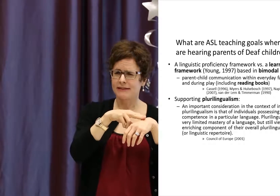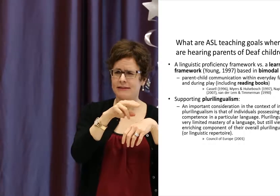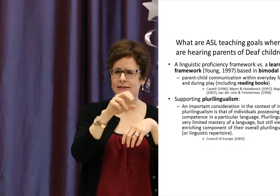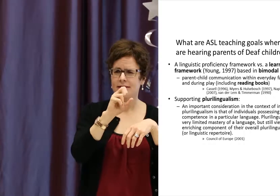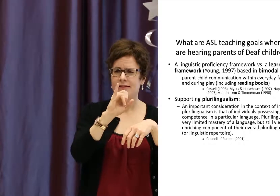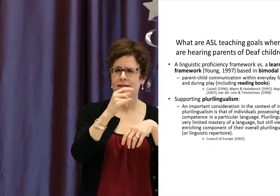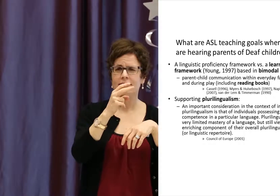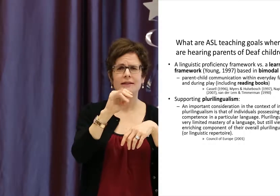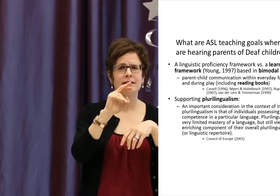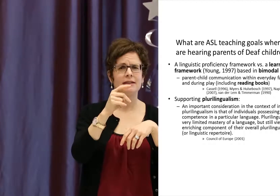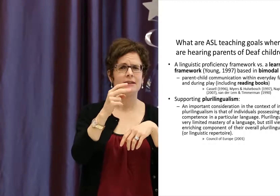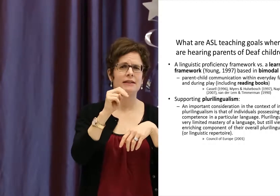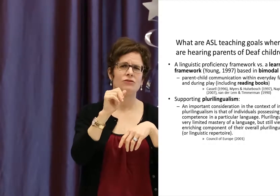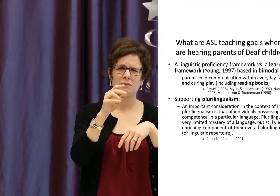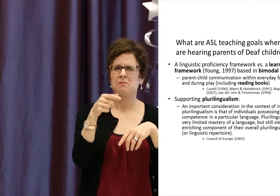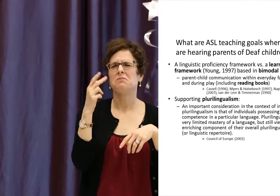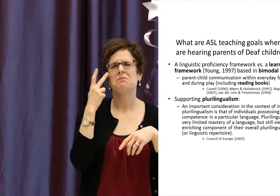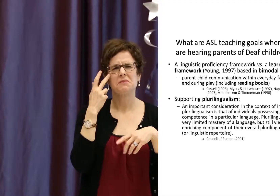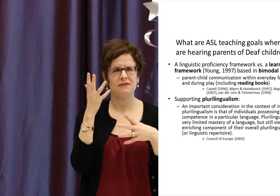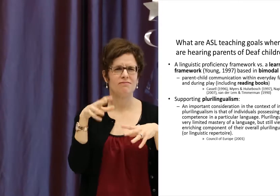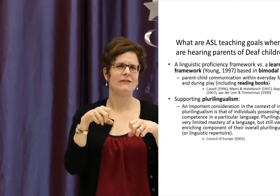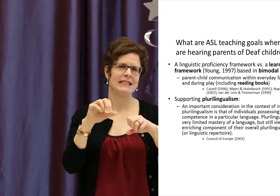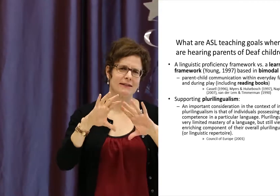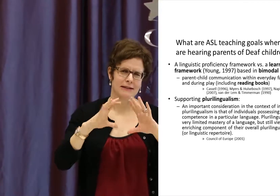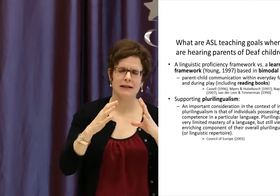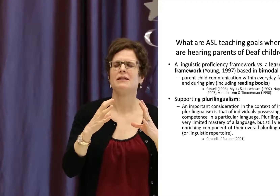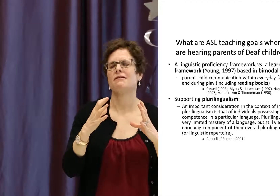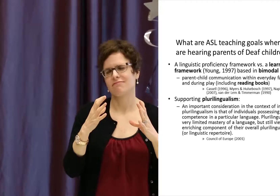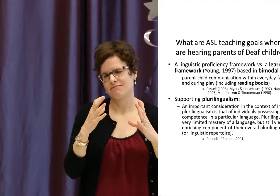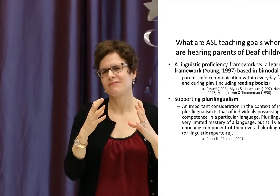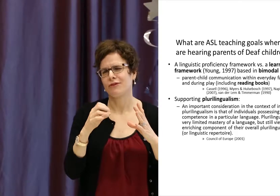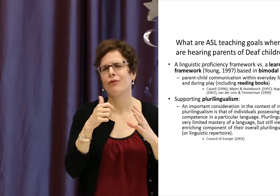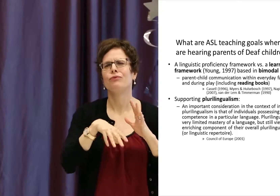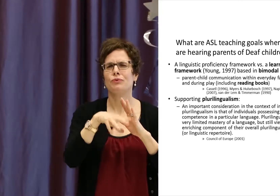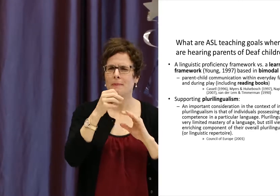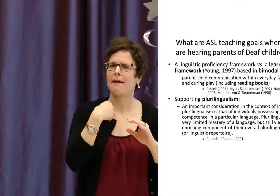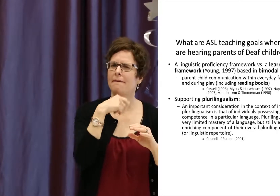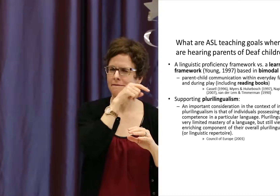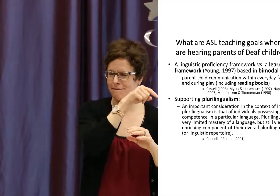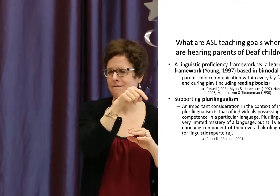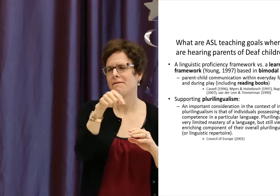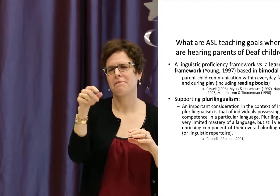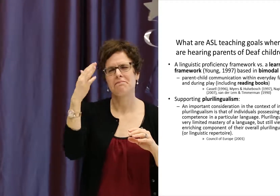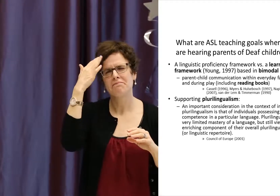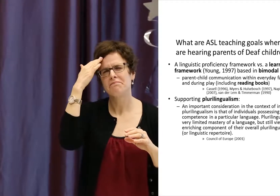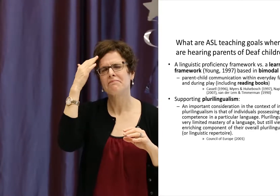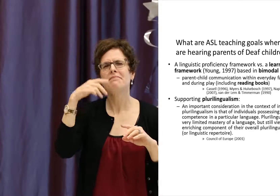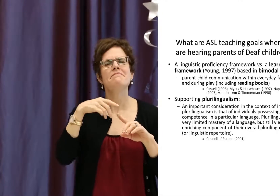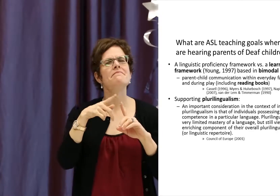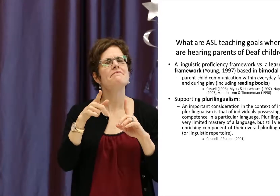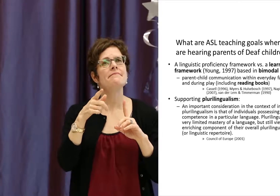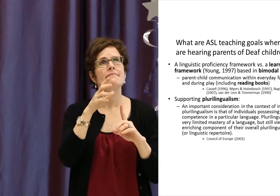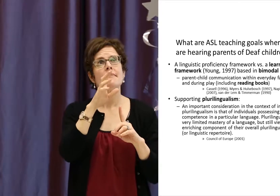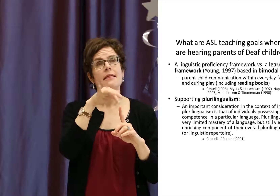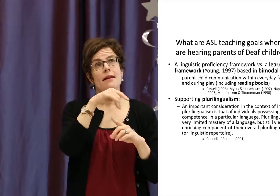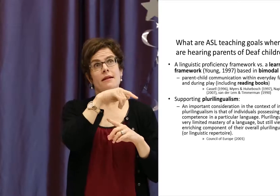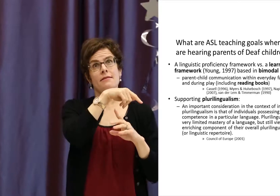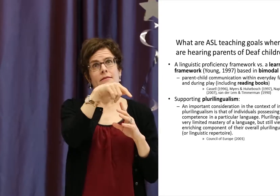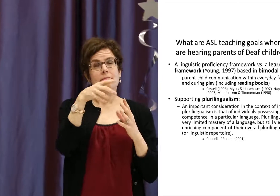I'm not sure if anyone here is familiar with the Signing Naturally curriculum. Perhaps you've seen it if you've taken a sign language class. A number of courses out there